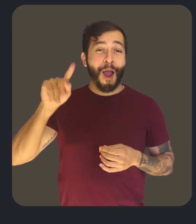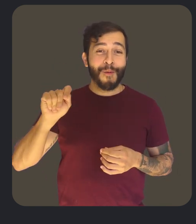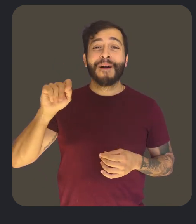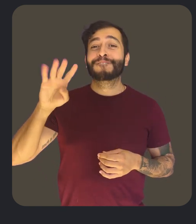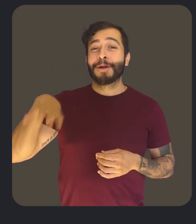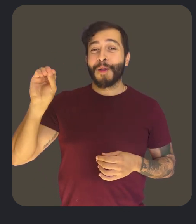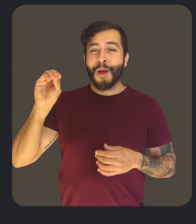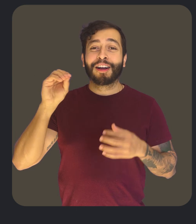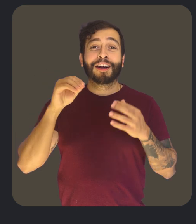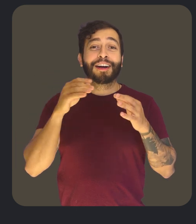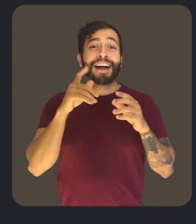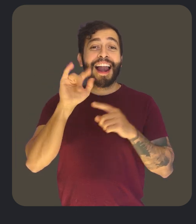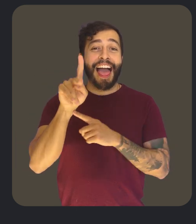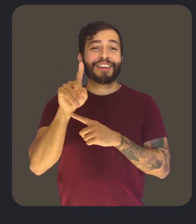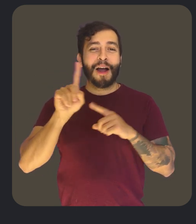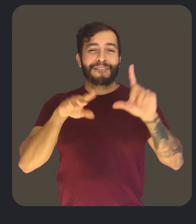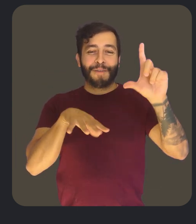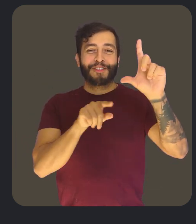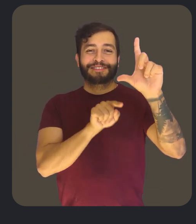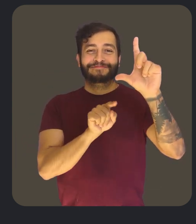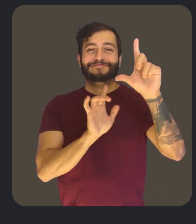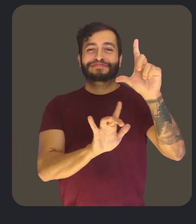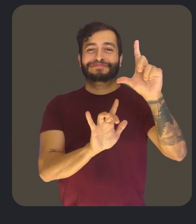Lookout 4.0 in the description of this video so you can give it a try yourself.